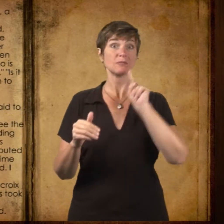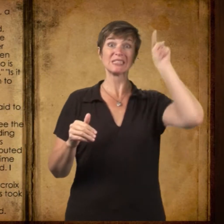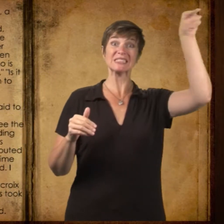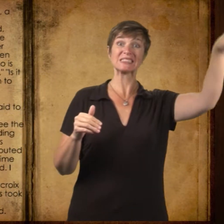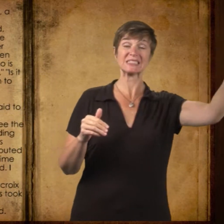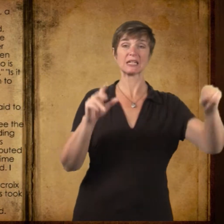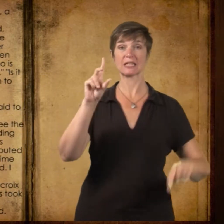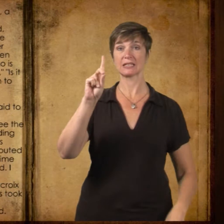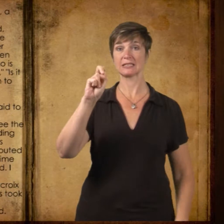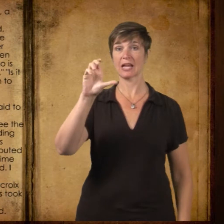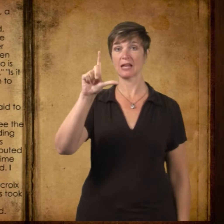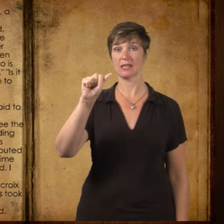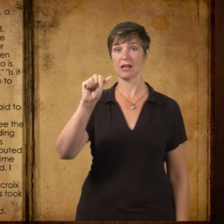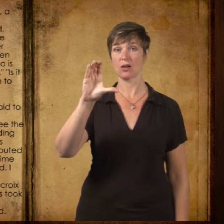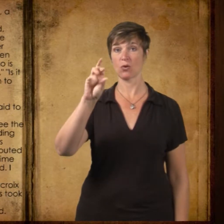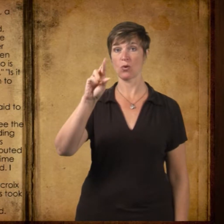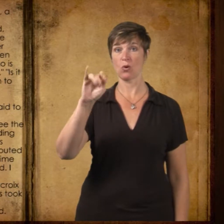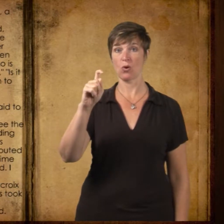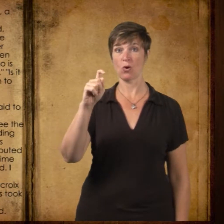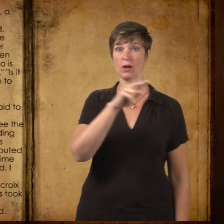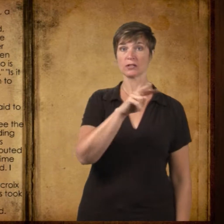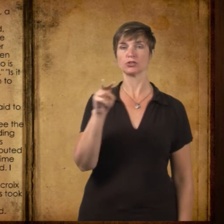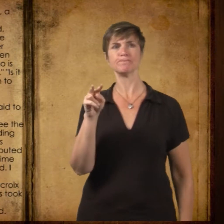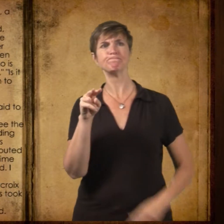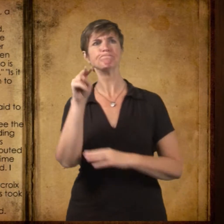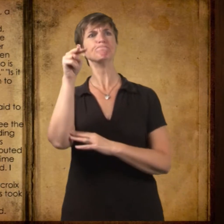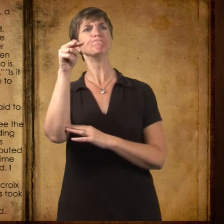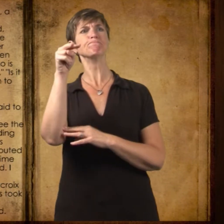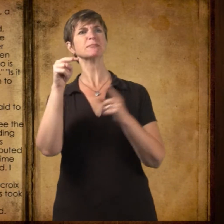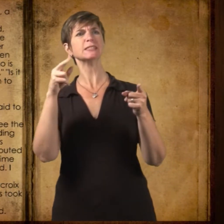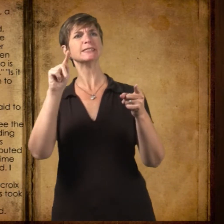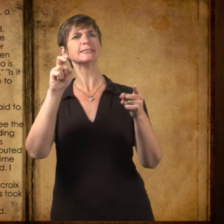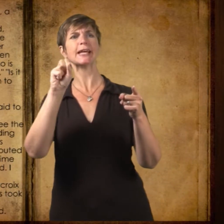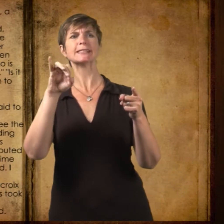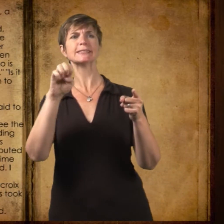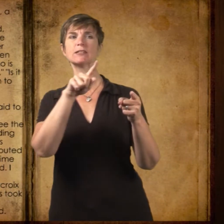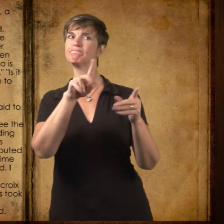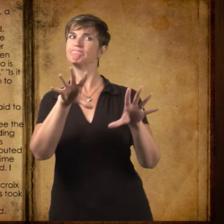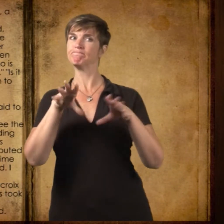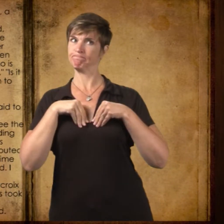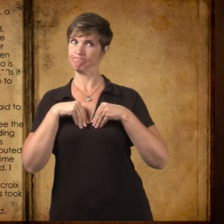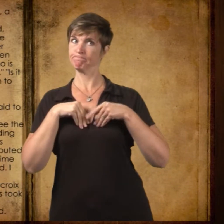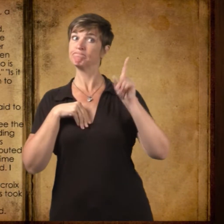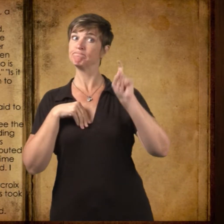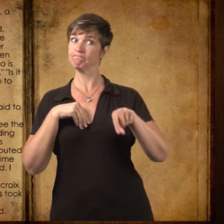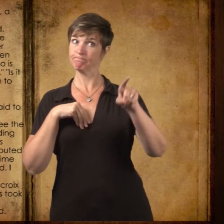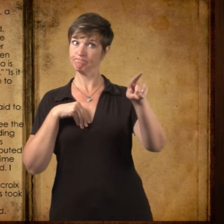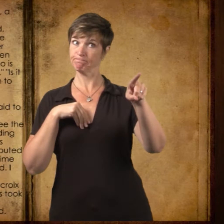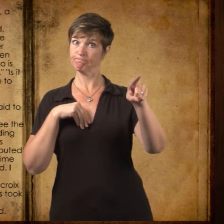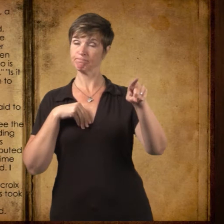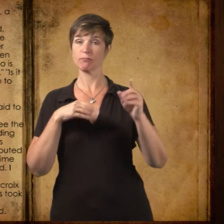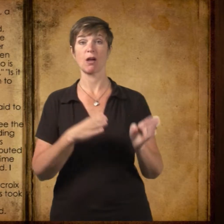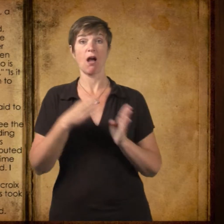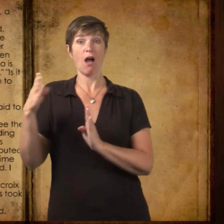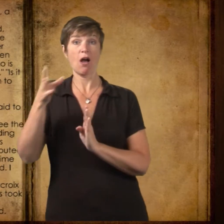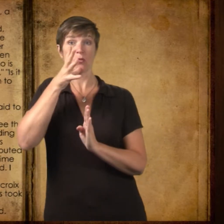Be a good sport, Tessie, Mrs. Delacroix called. And Mrs. Graves said, All of us took the same